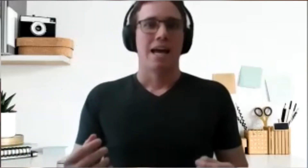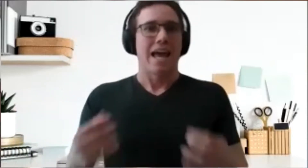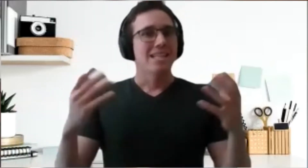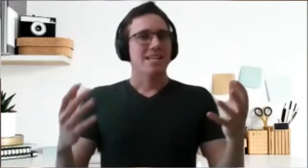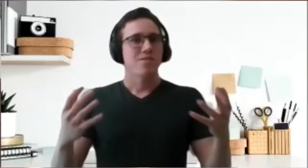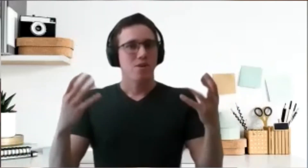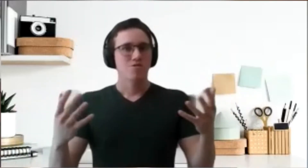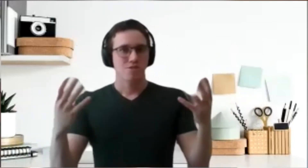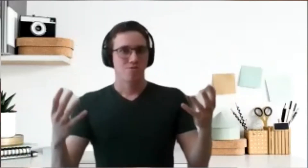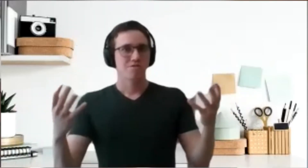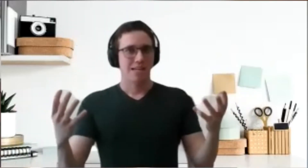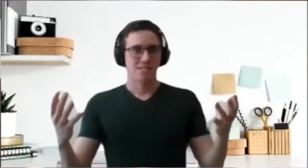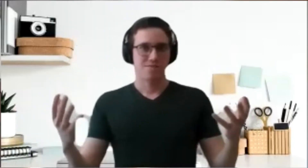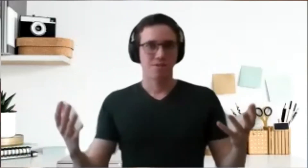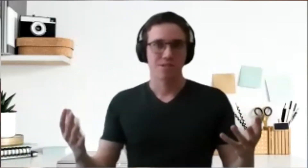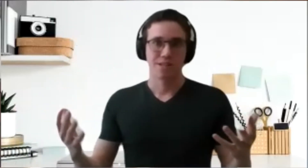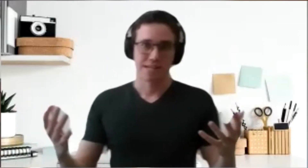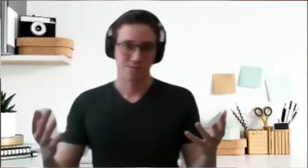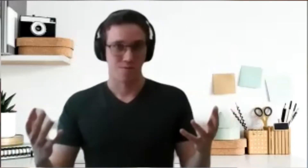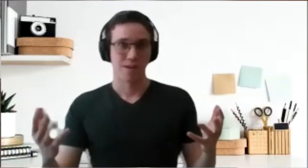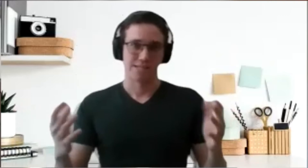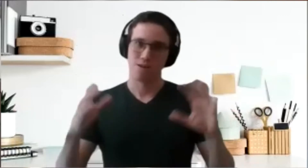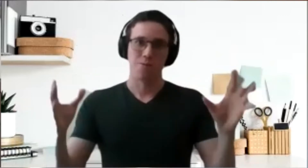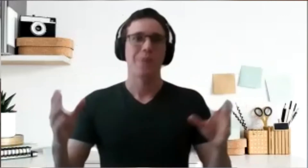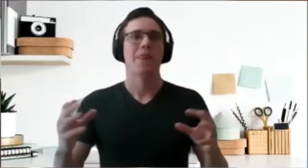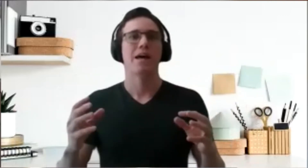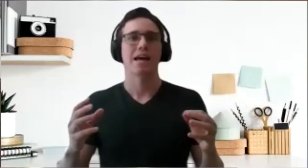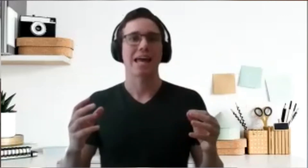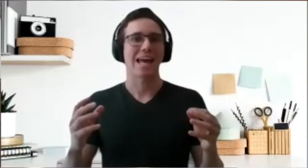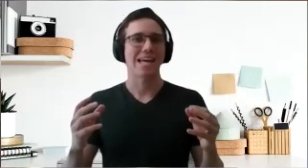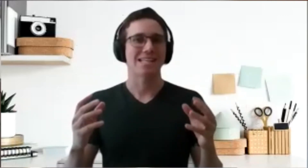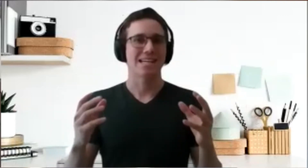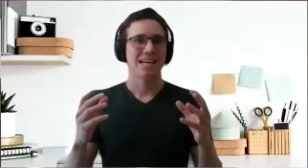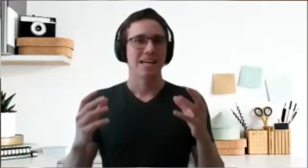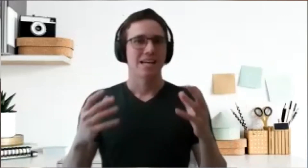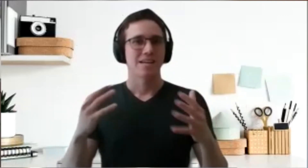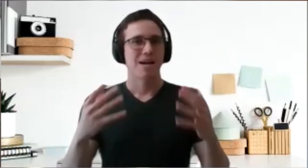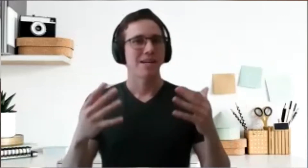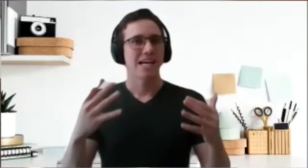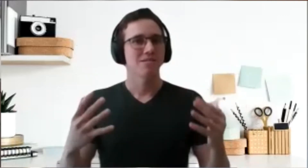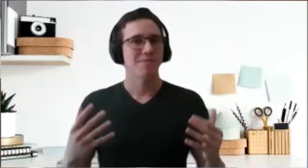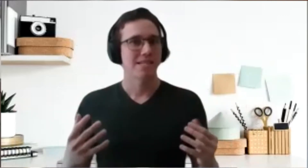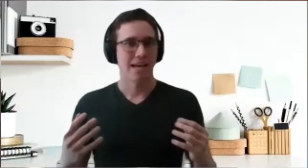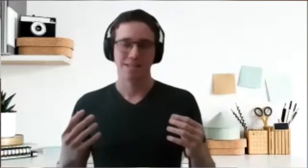And you're also a Tulsa master's volunteer as a role as a whole and by my time spent that